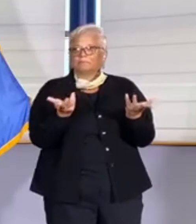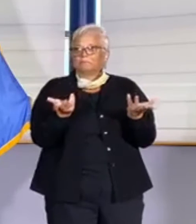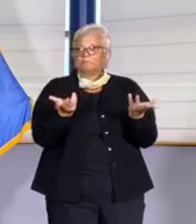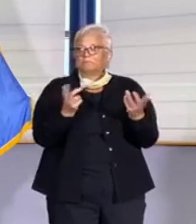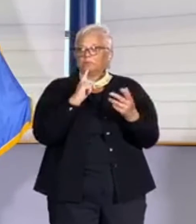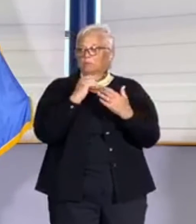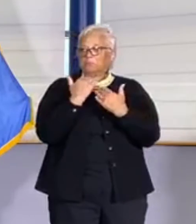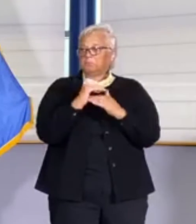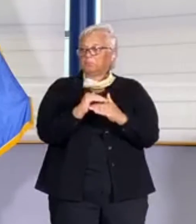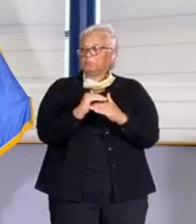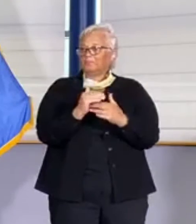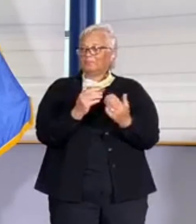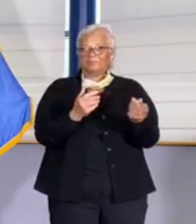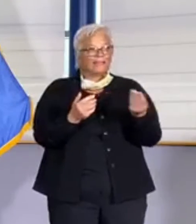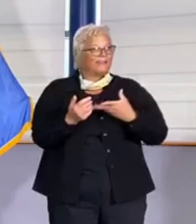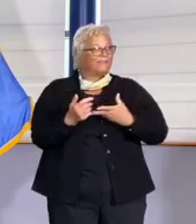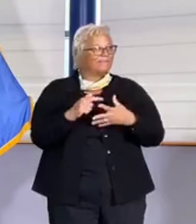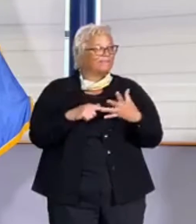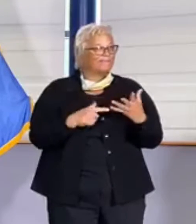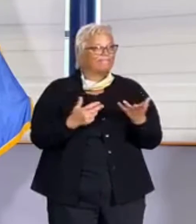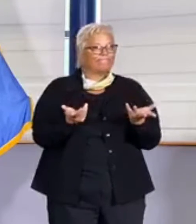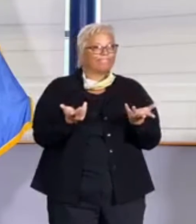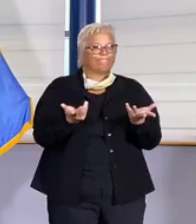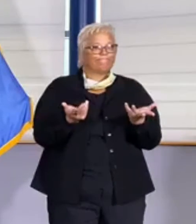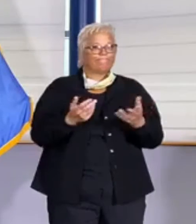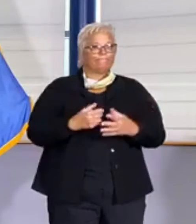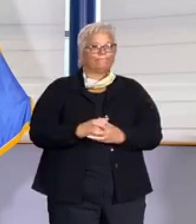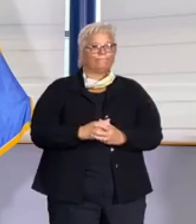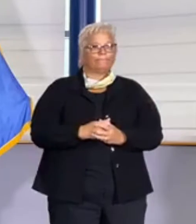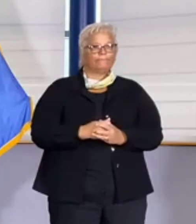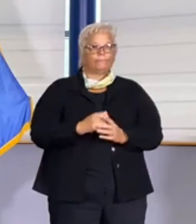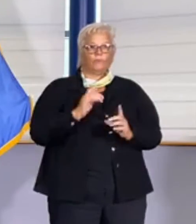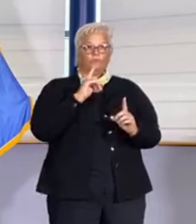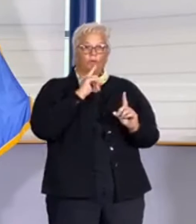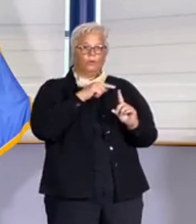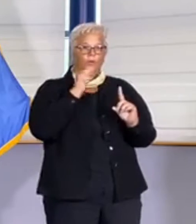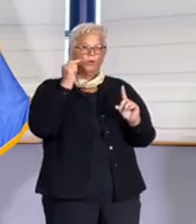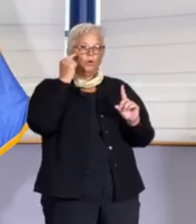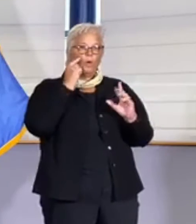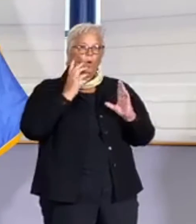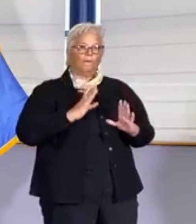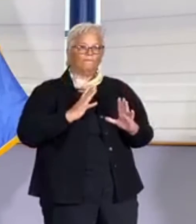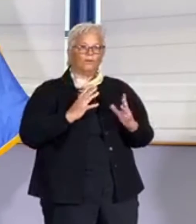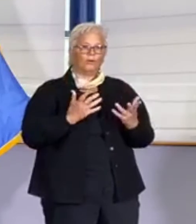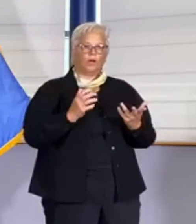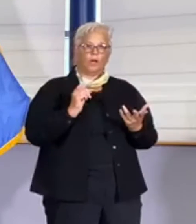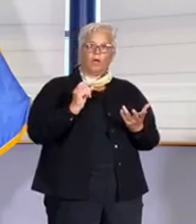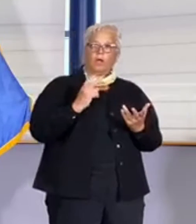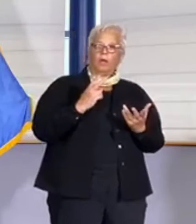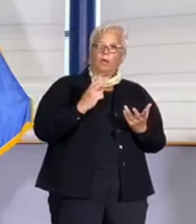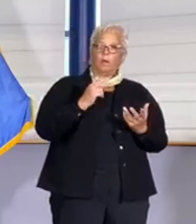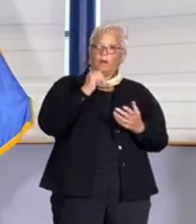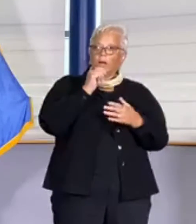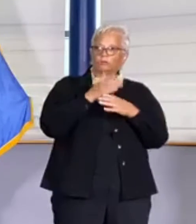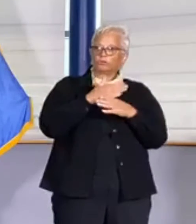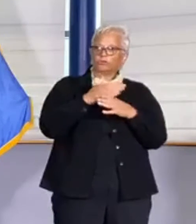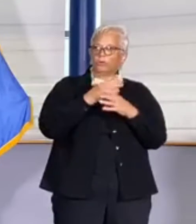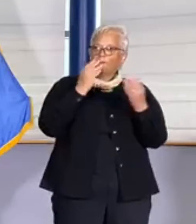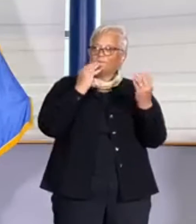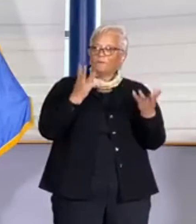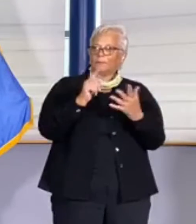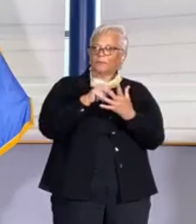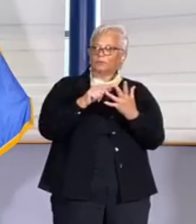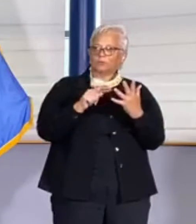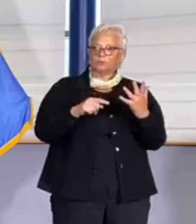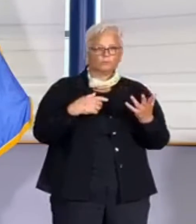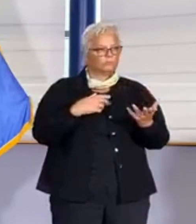The governor, when he was here last week, seemed surprised that it hadn't been shared with us, but it still has not. It was news to me that there have been